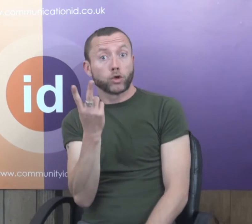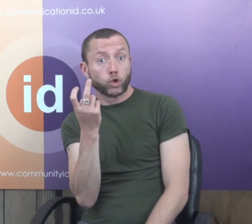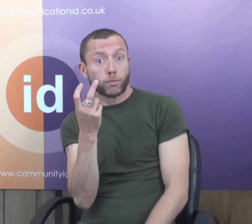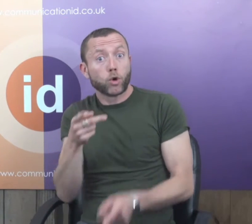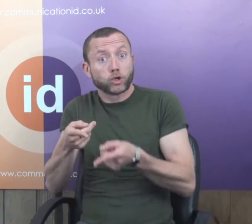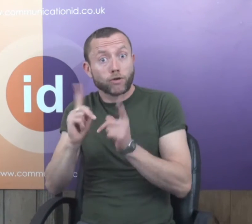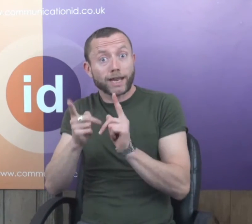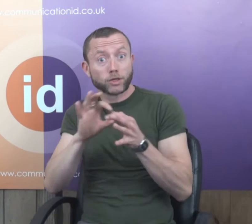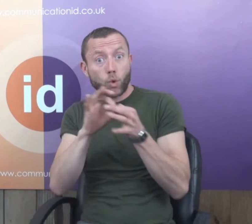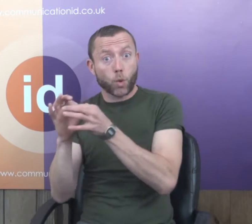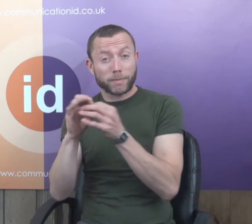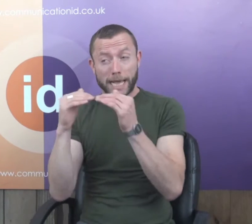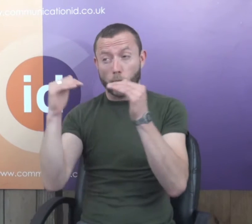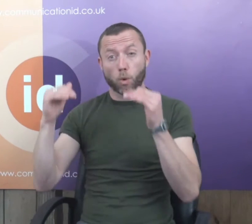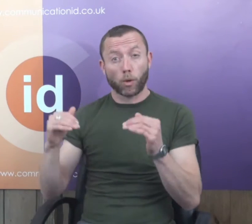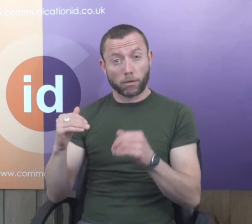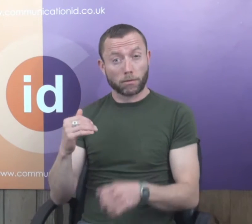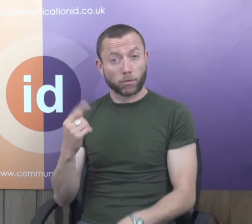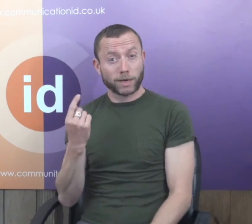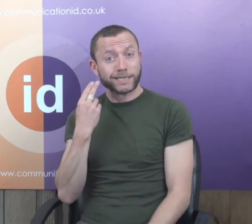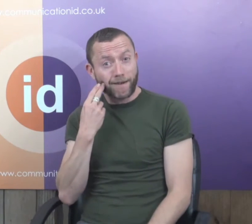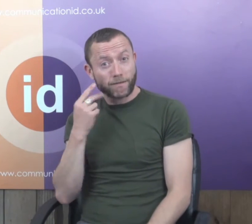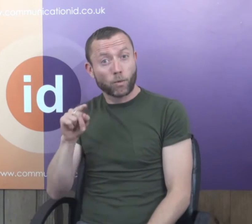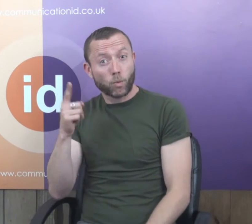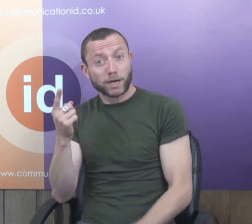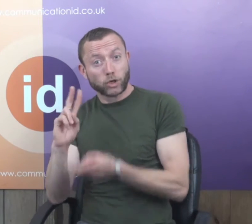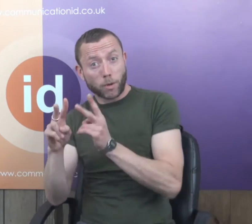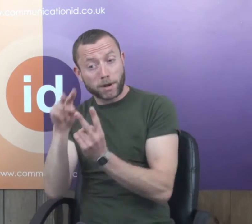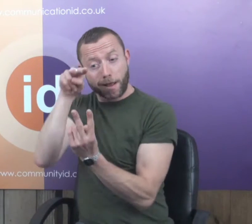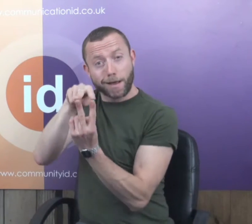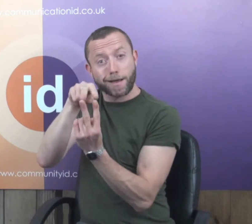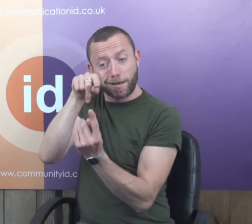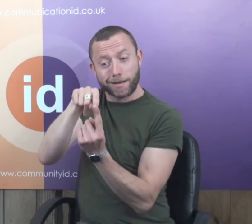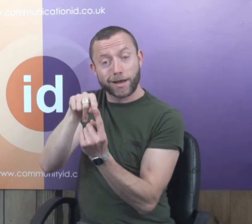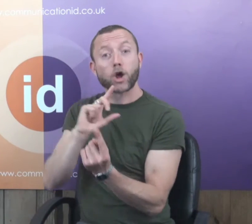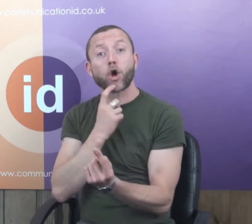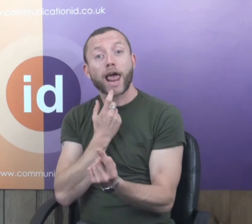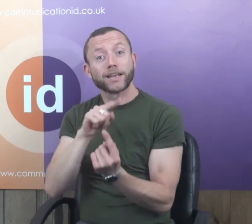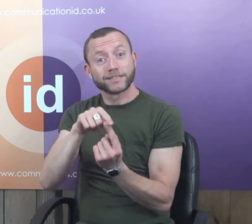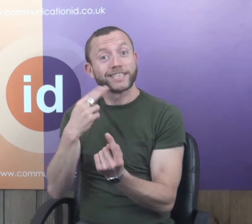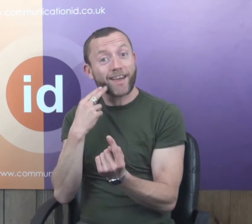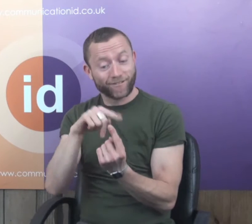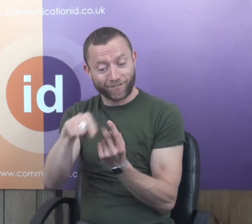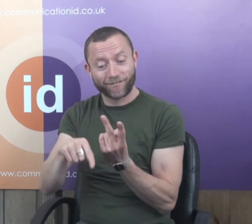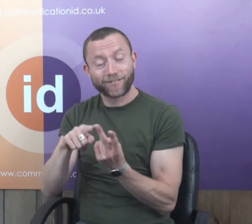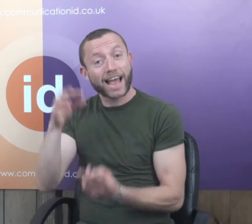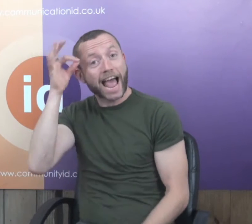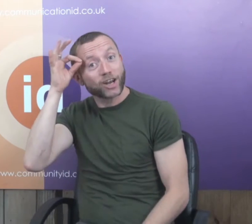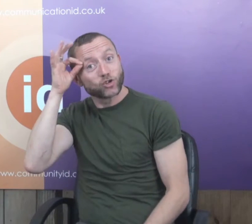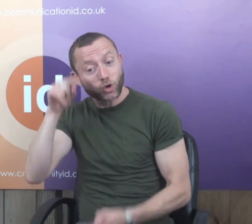You may be aware that I used to work on an equal partnership with two other directors, a deaf person and an interpreter. There was Colette who's deaf